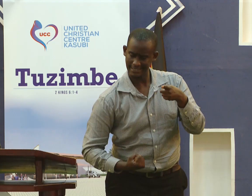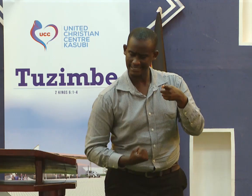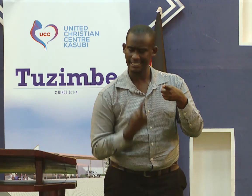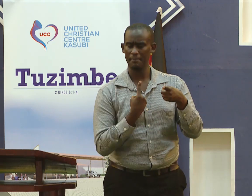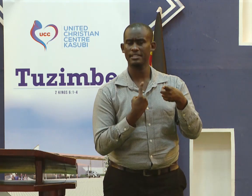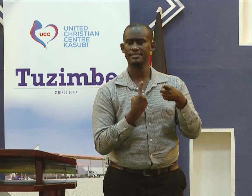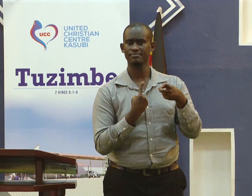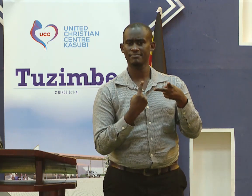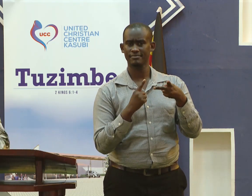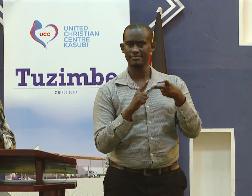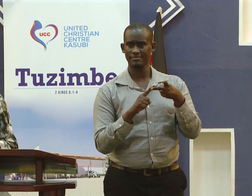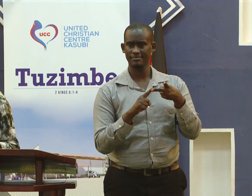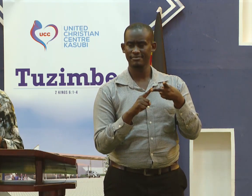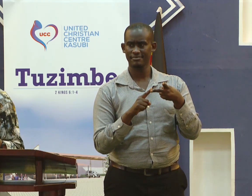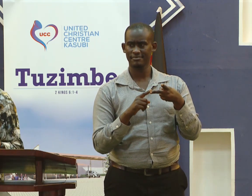Determination.